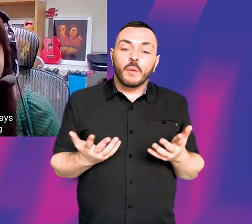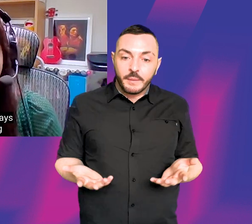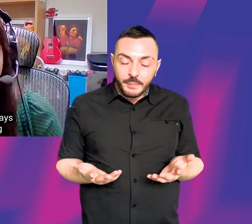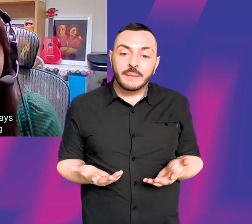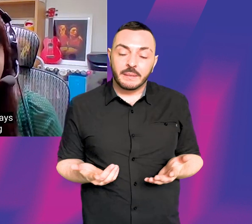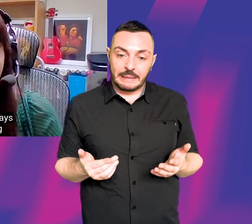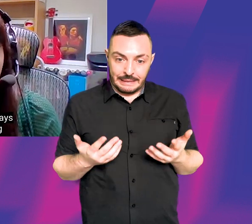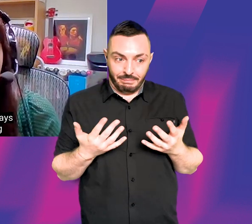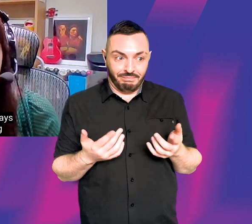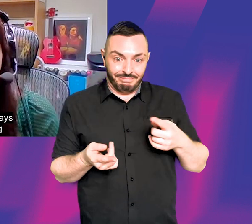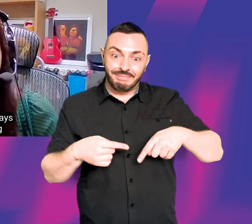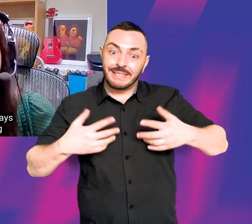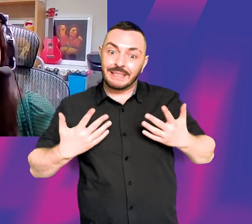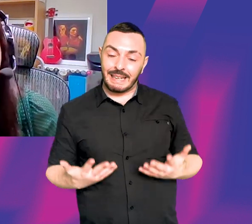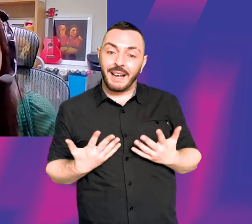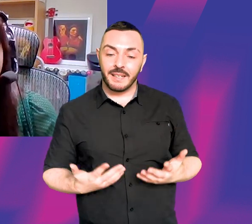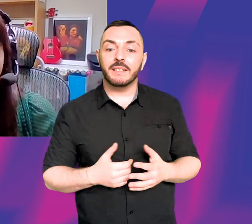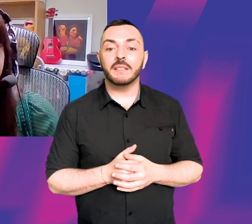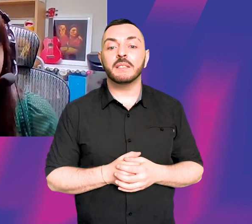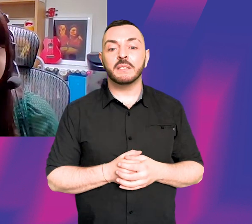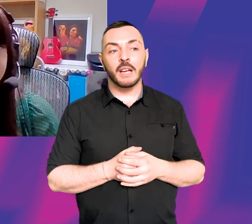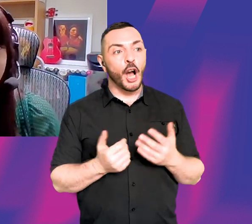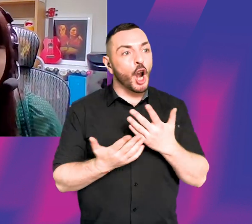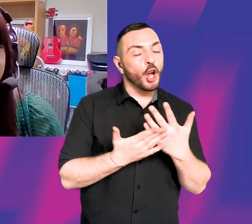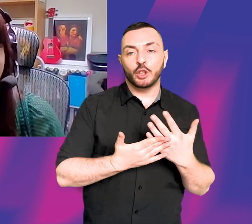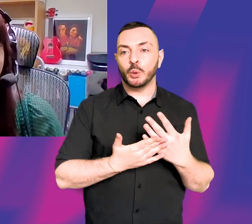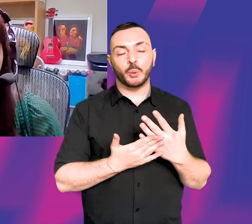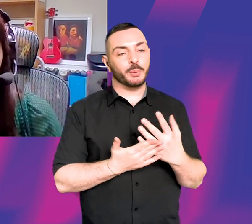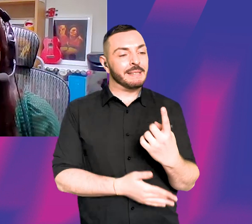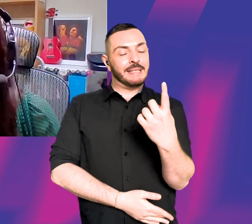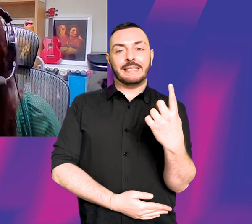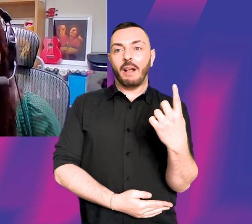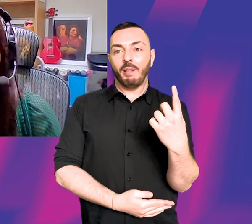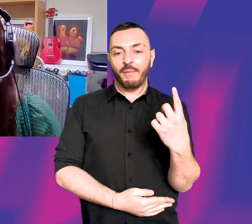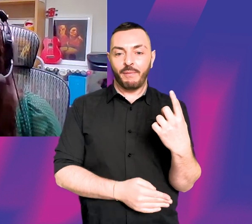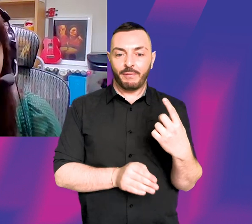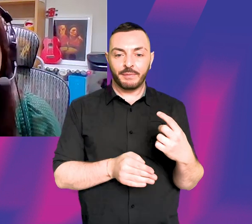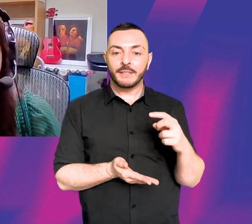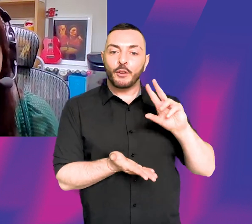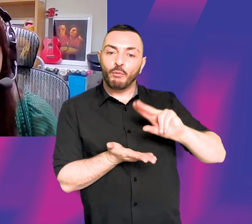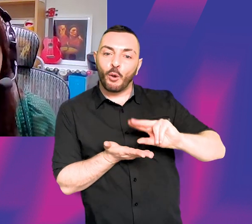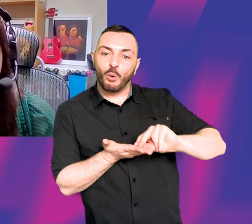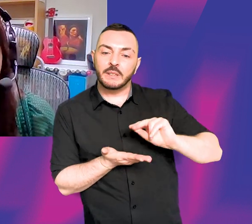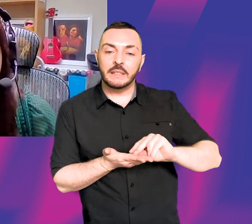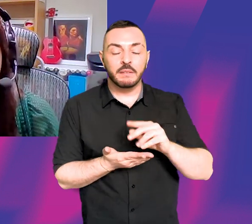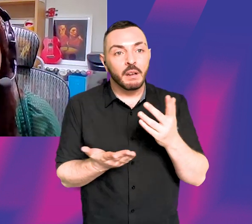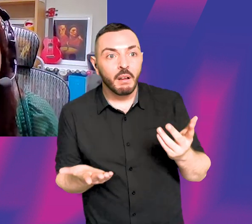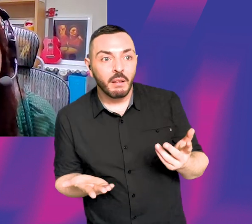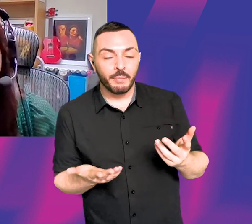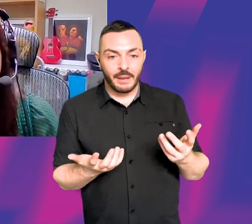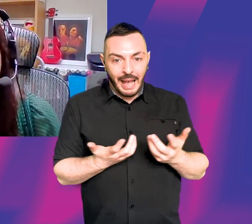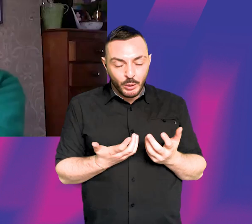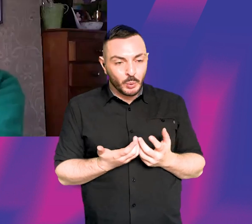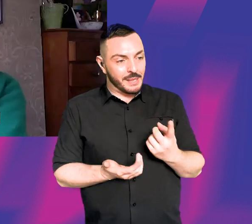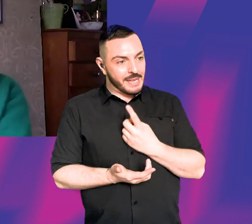these days, it feels like a lot of people are doing self-taping because that's what's done now. Have you done that? Do you have any tips for self-taping